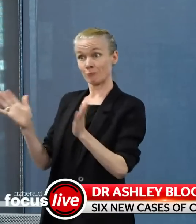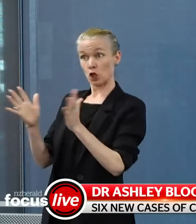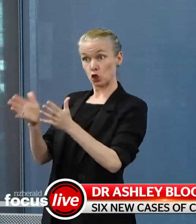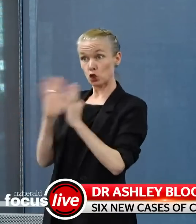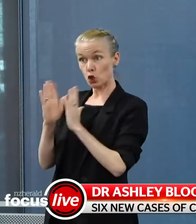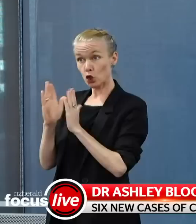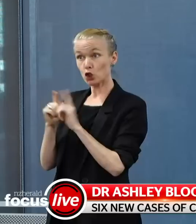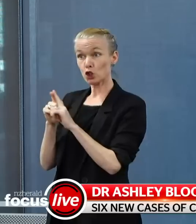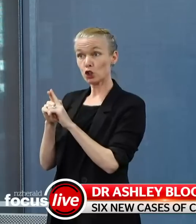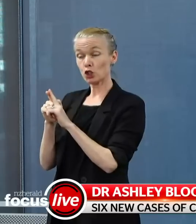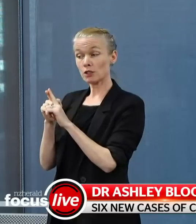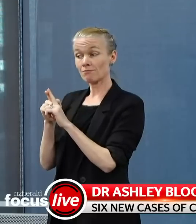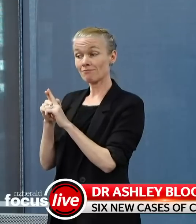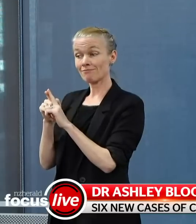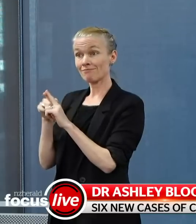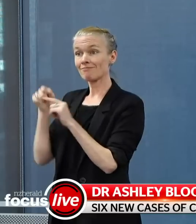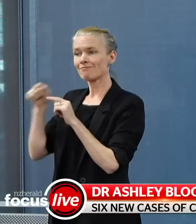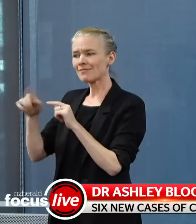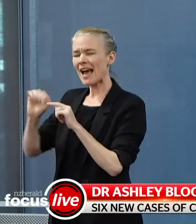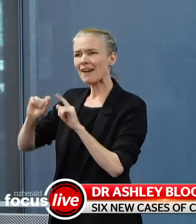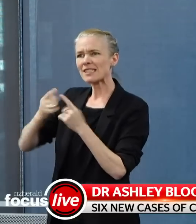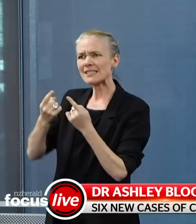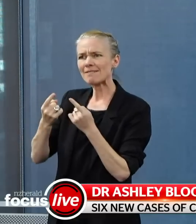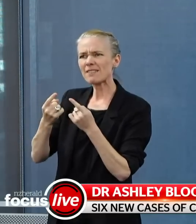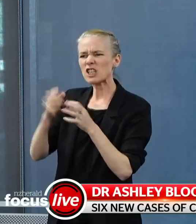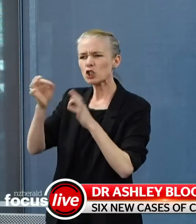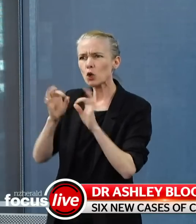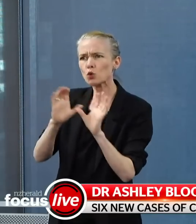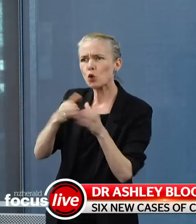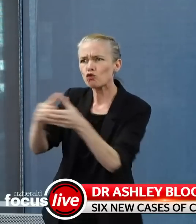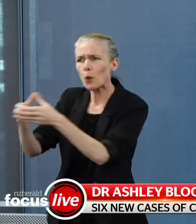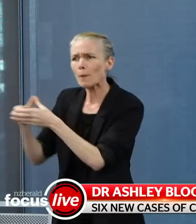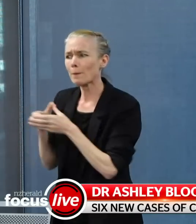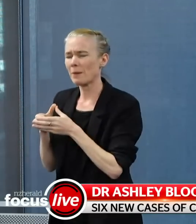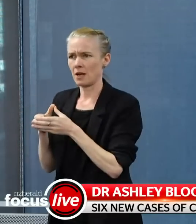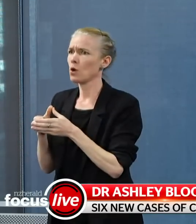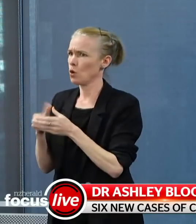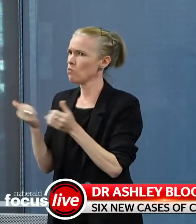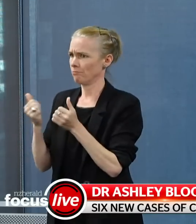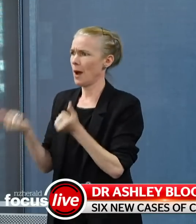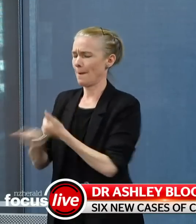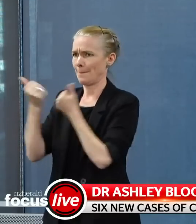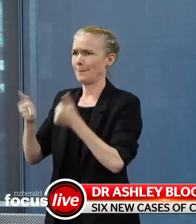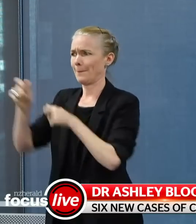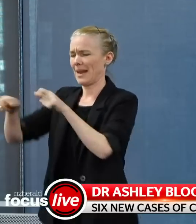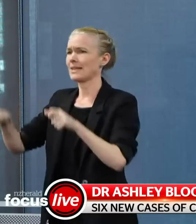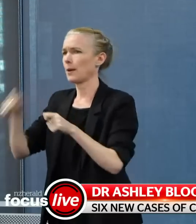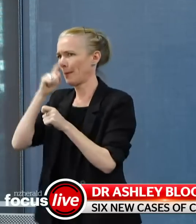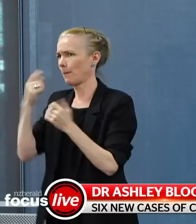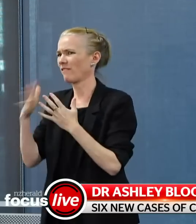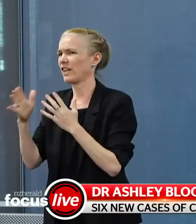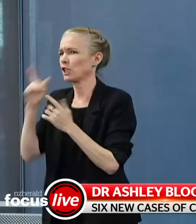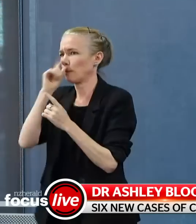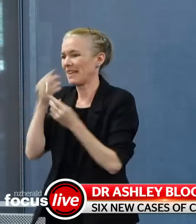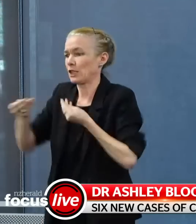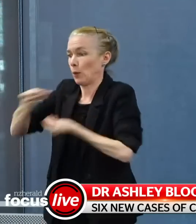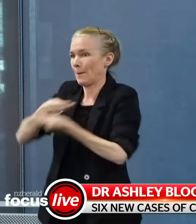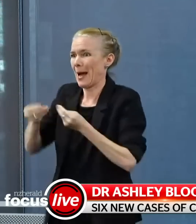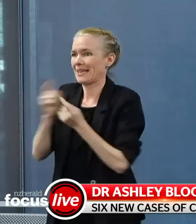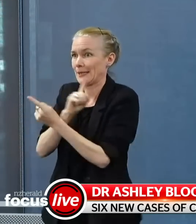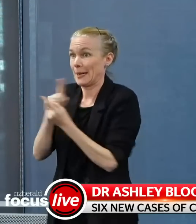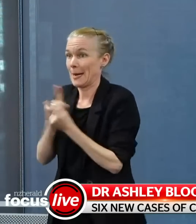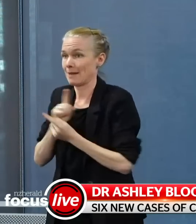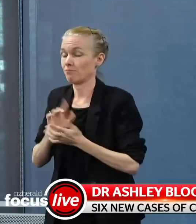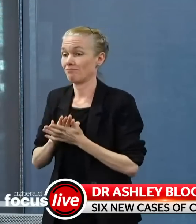13 smaller groups that get together, there was already quite an extensive number of potential contacts. They're included in that